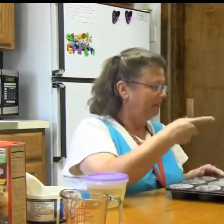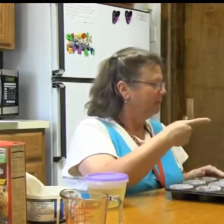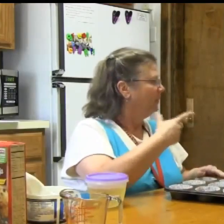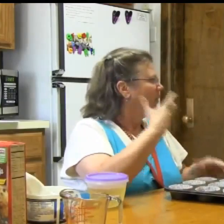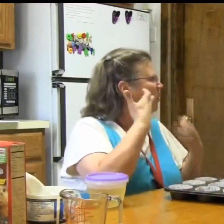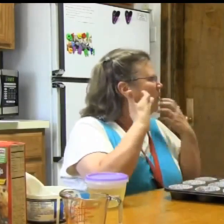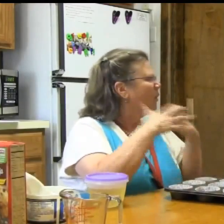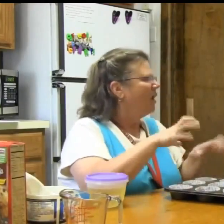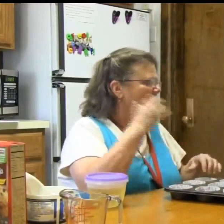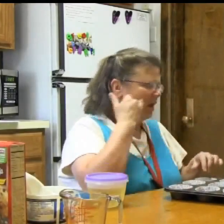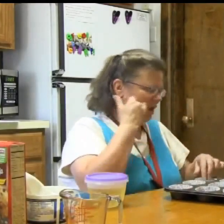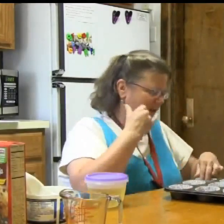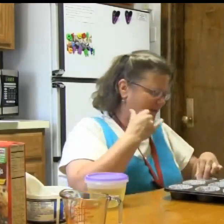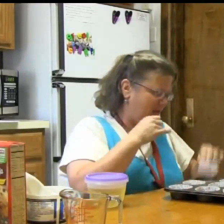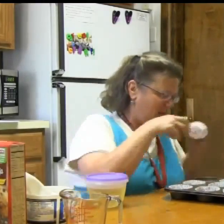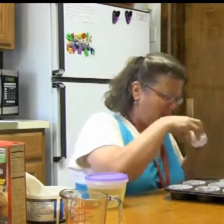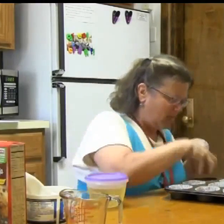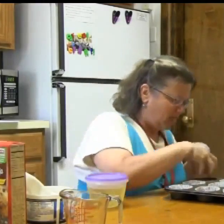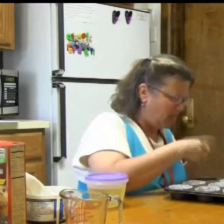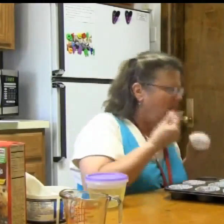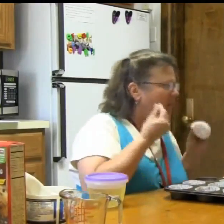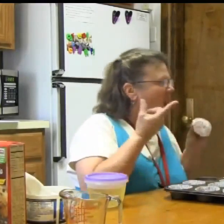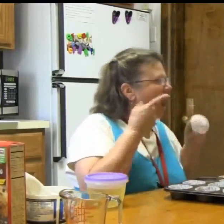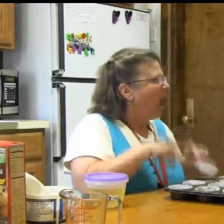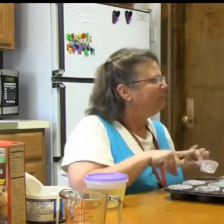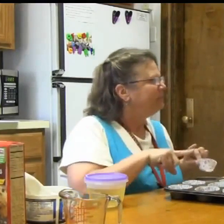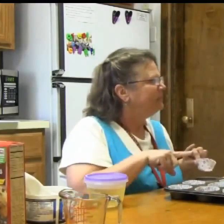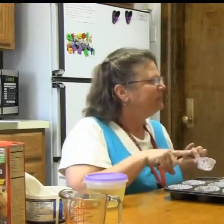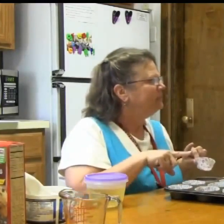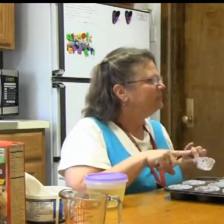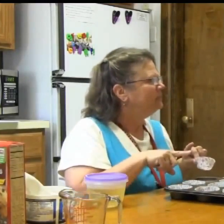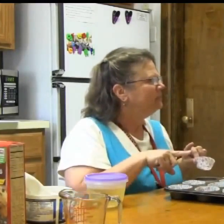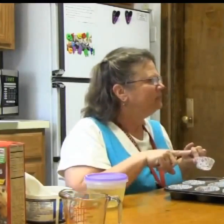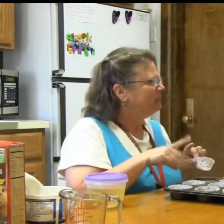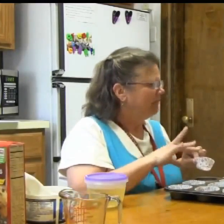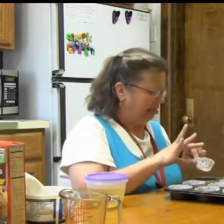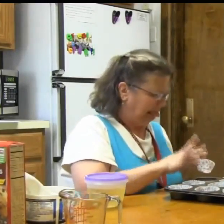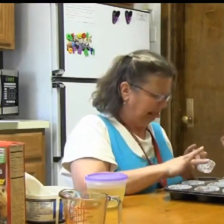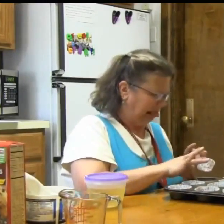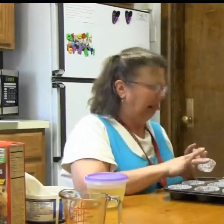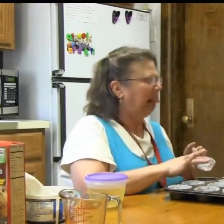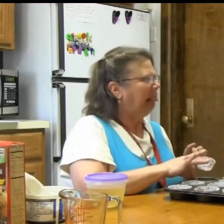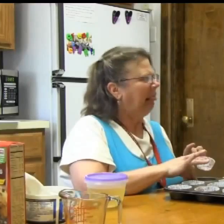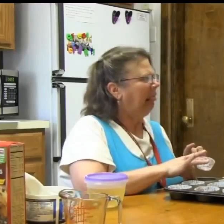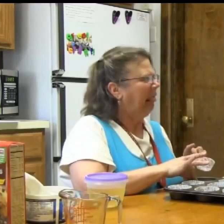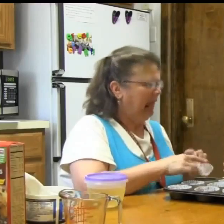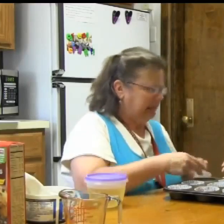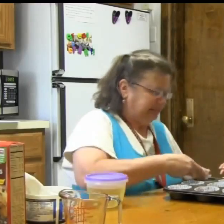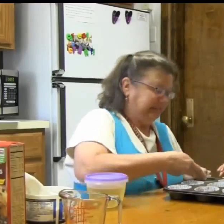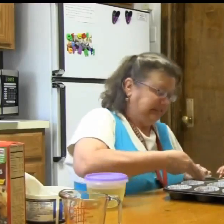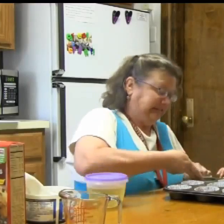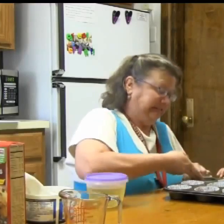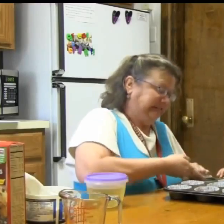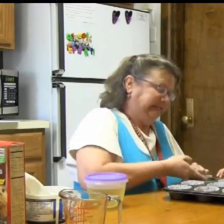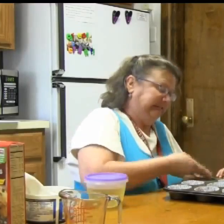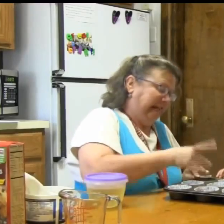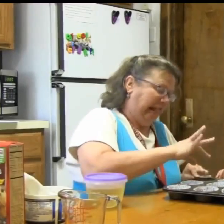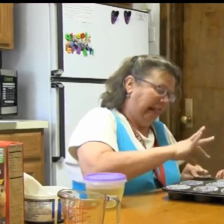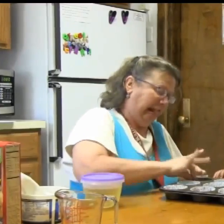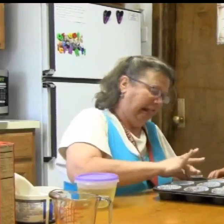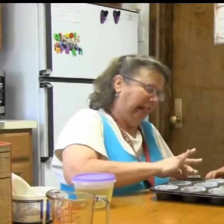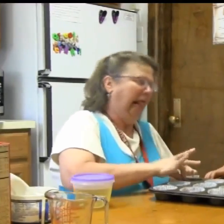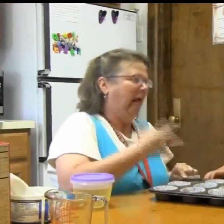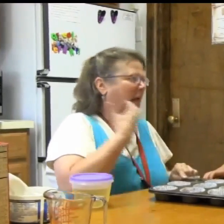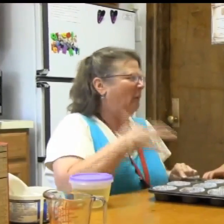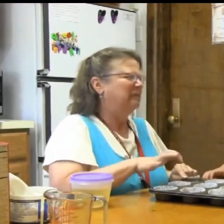Paper. Again, paper cup. We don't want to not have that in there, because if we do that, what could happen? It would